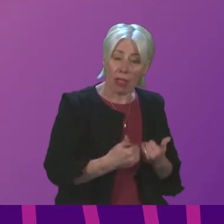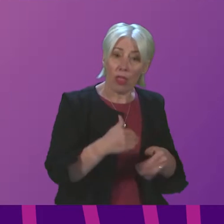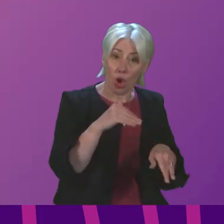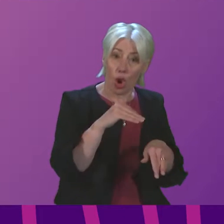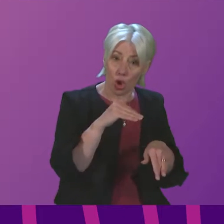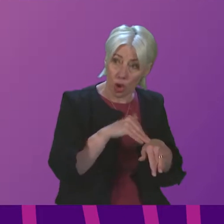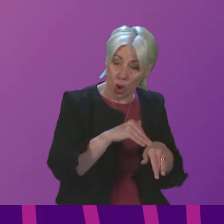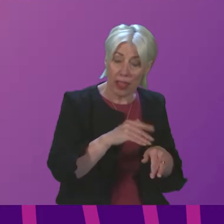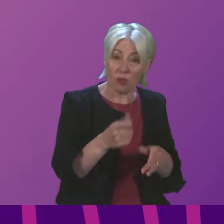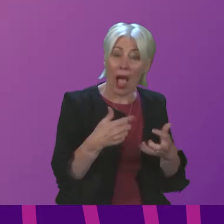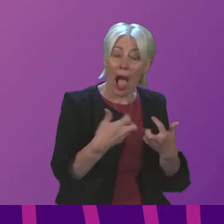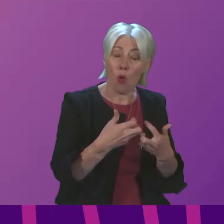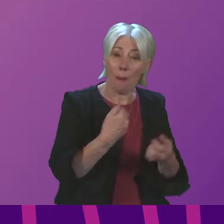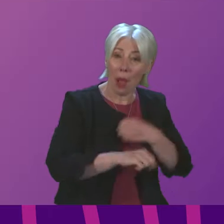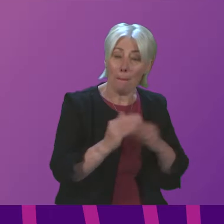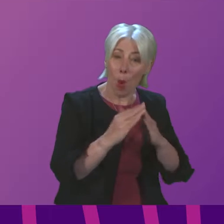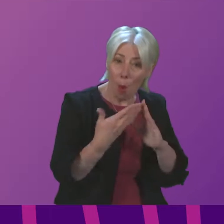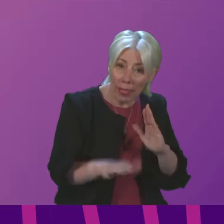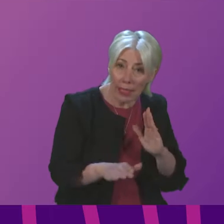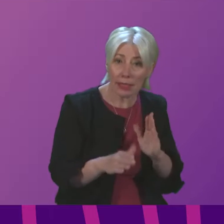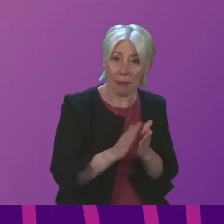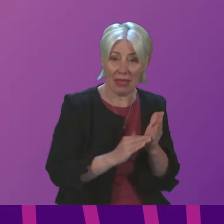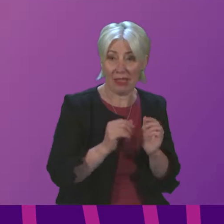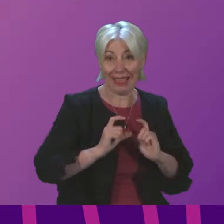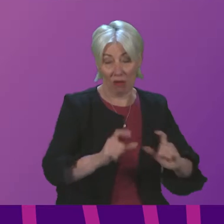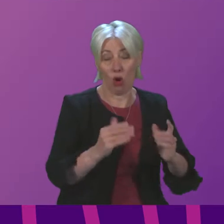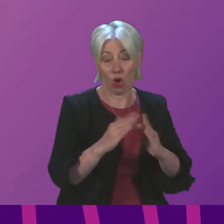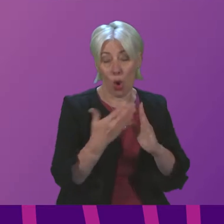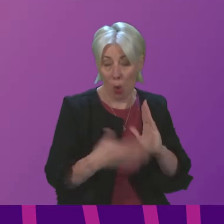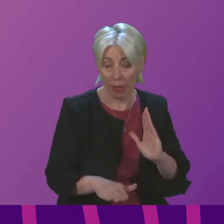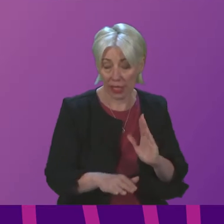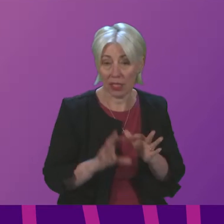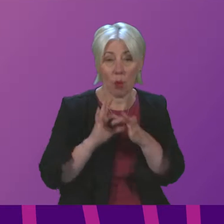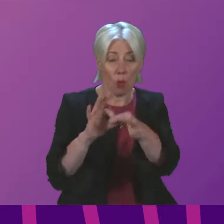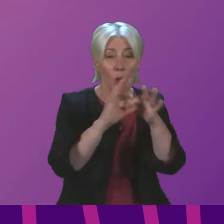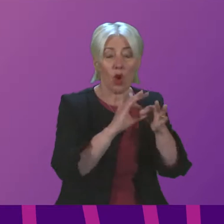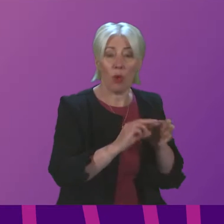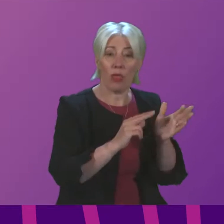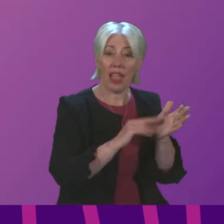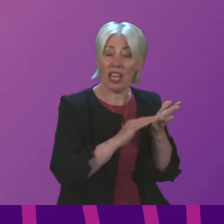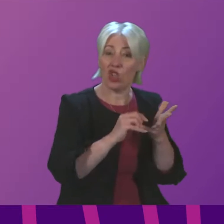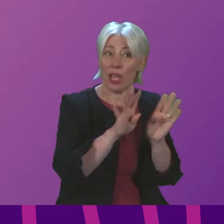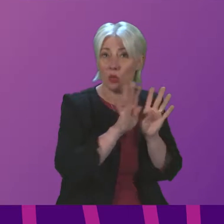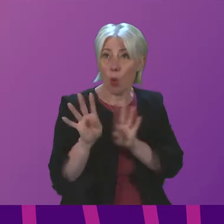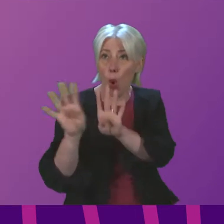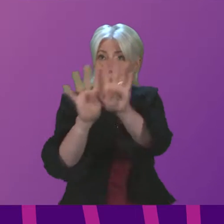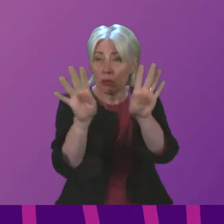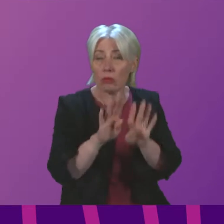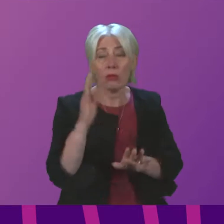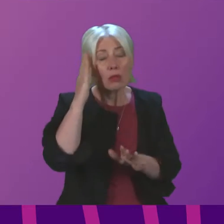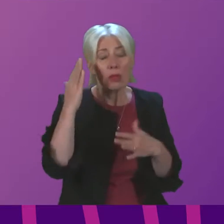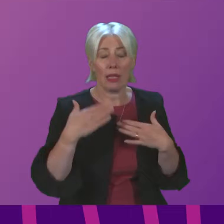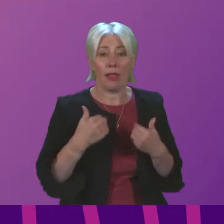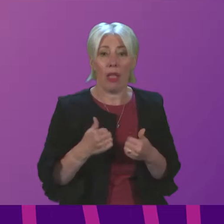of homelessness, that's why we're working with NHS boards and others to address this. Our mental health transition and recovery plan